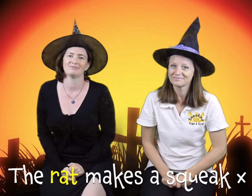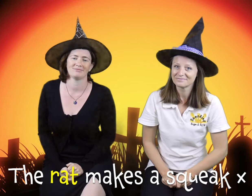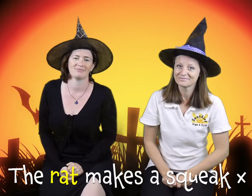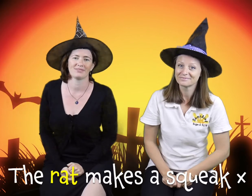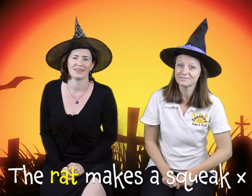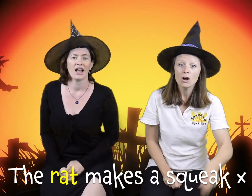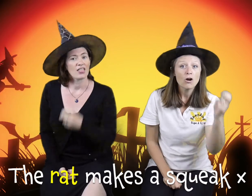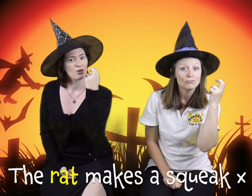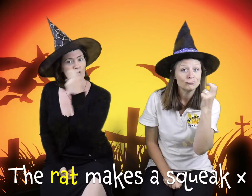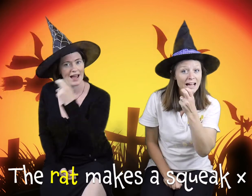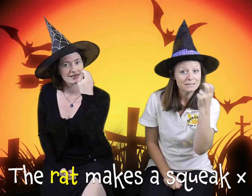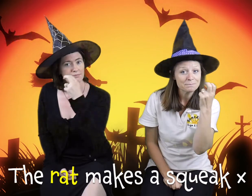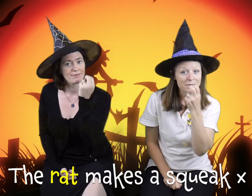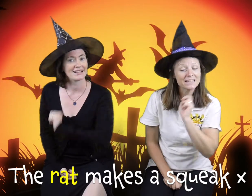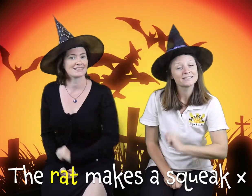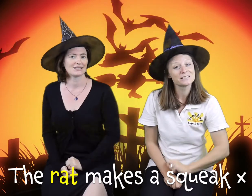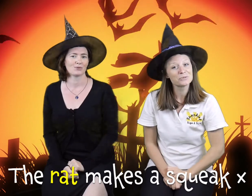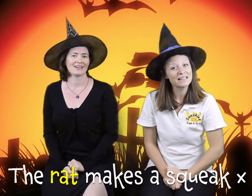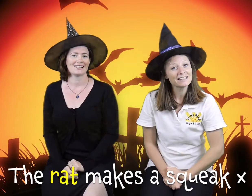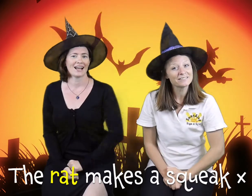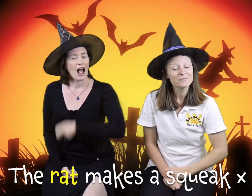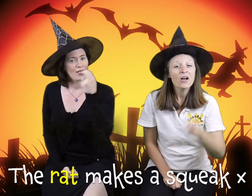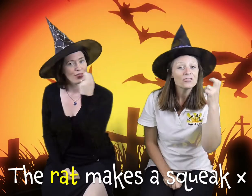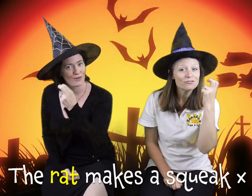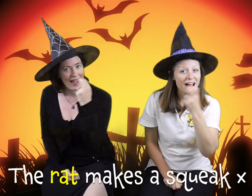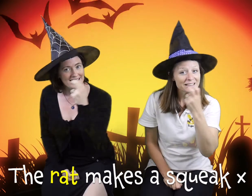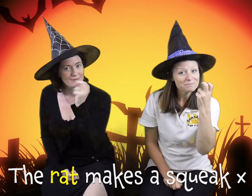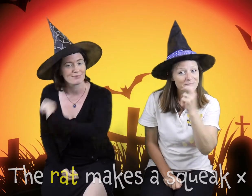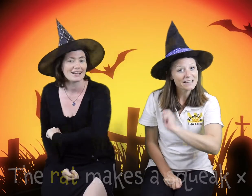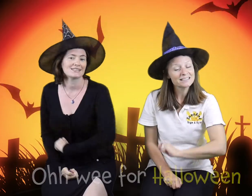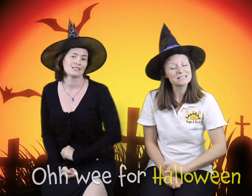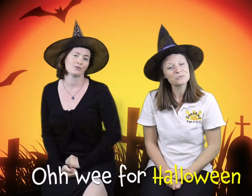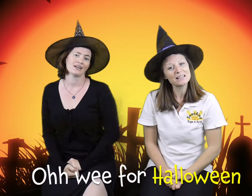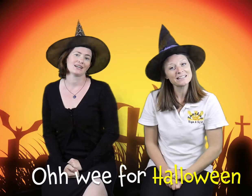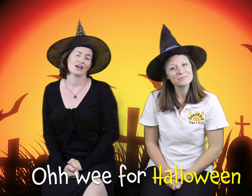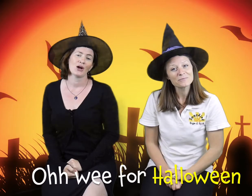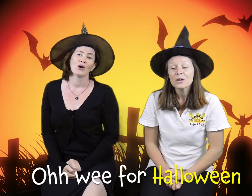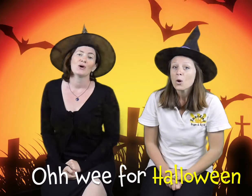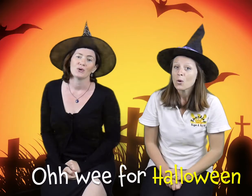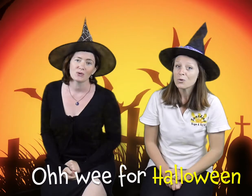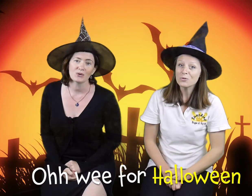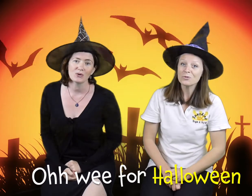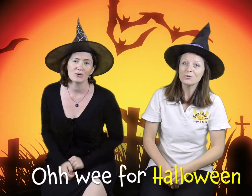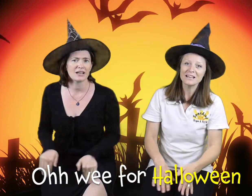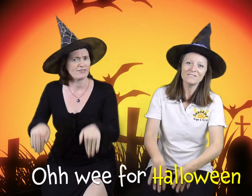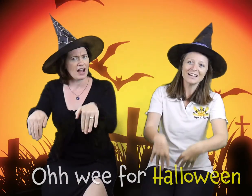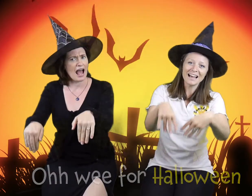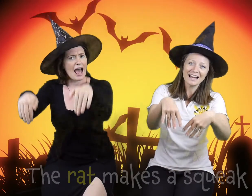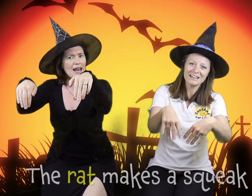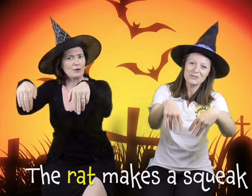The rat makes us squeak, the rat makes us squeak Ooh-wee for Halloween,